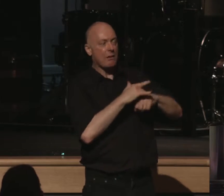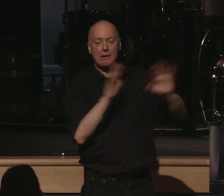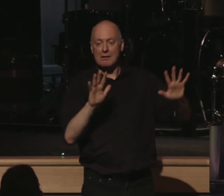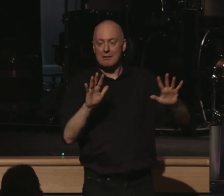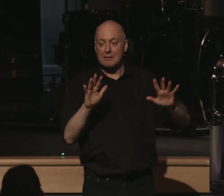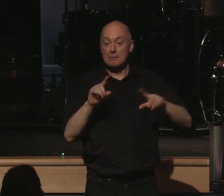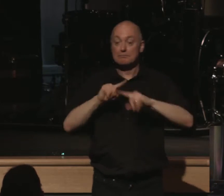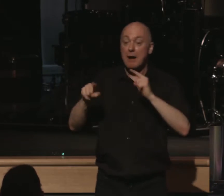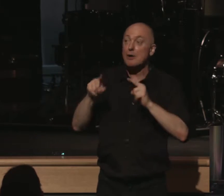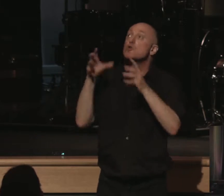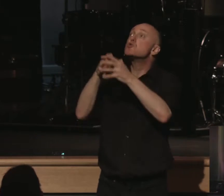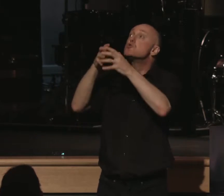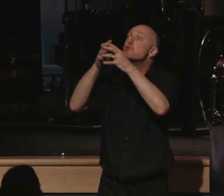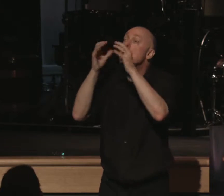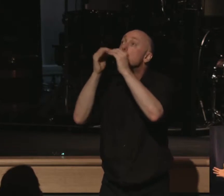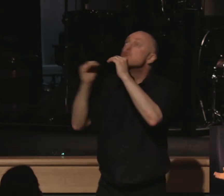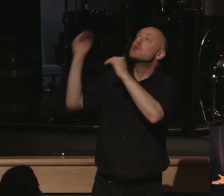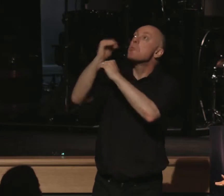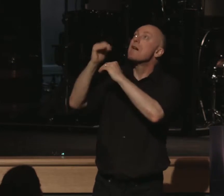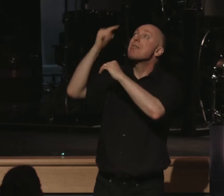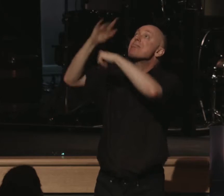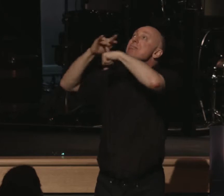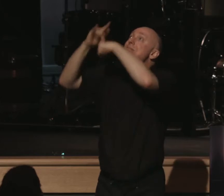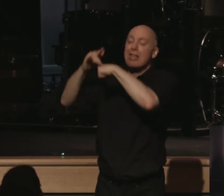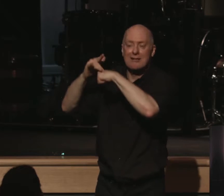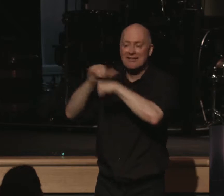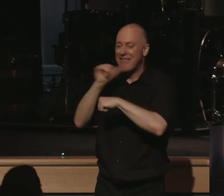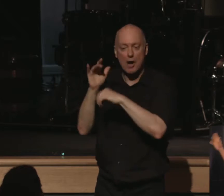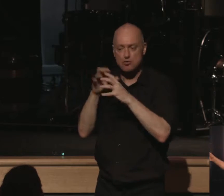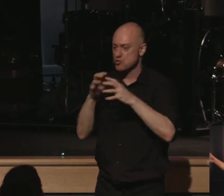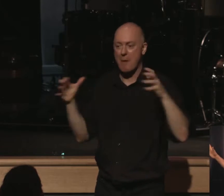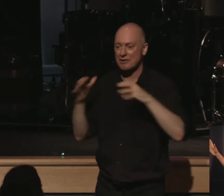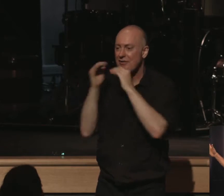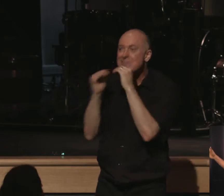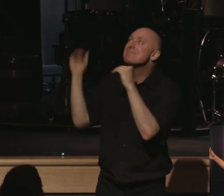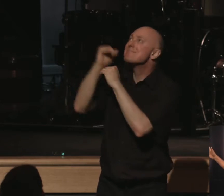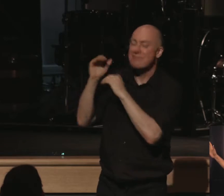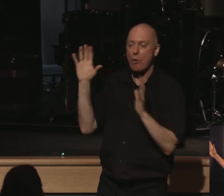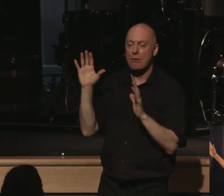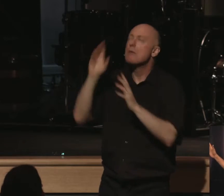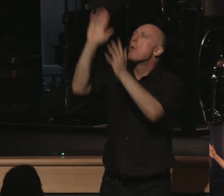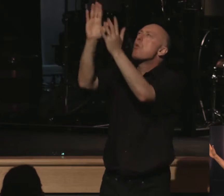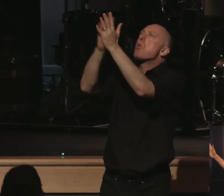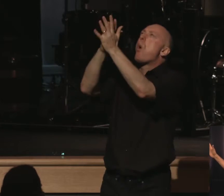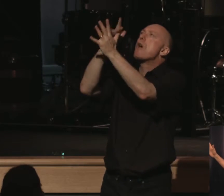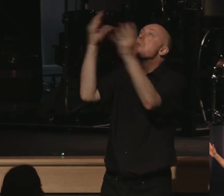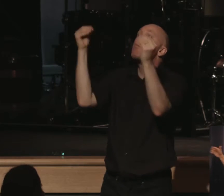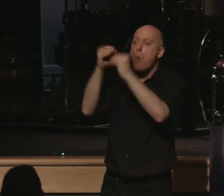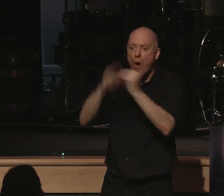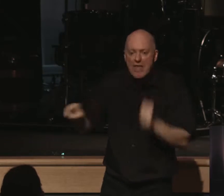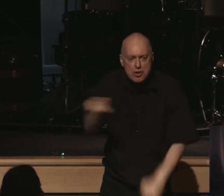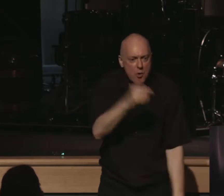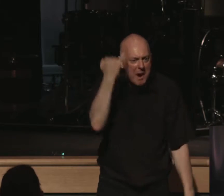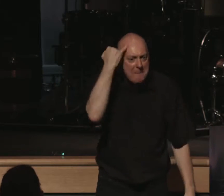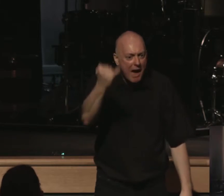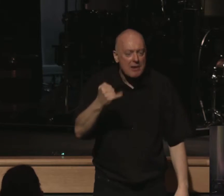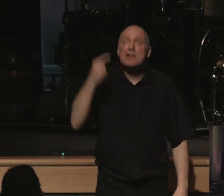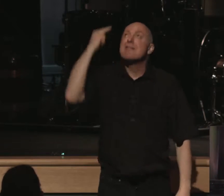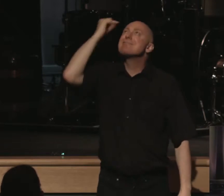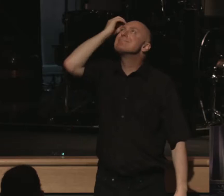ever overdo is thinking of the greatness of God. Because he's that much more glorious than you can even imagine. As far as you go and you're thinking of him,